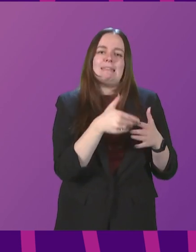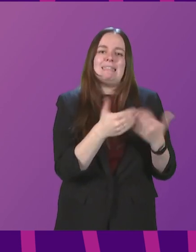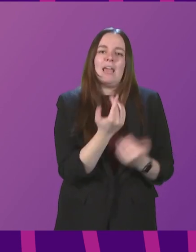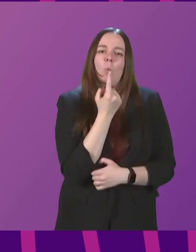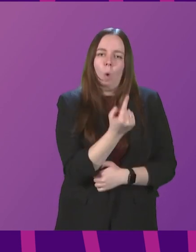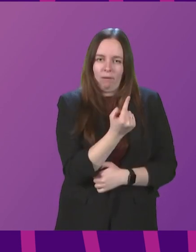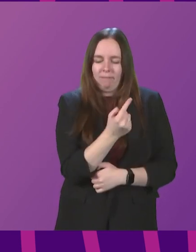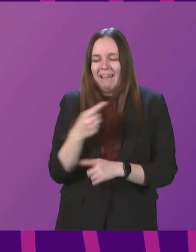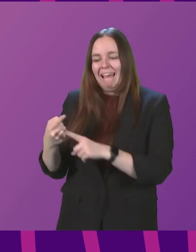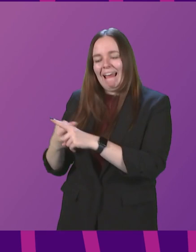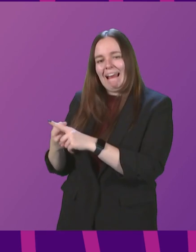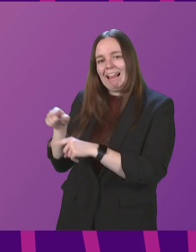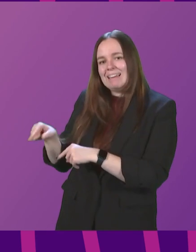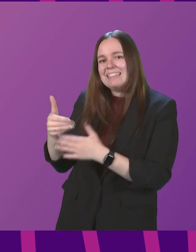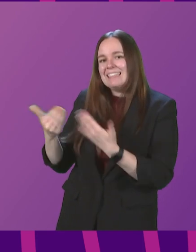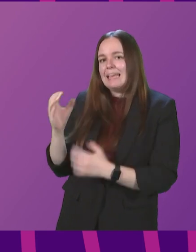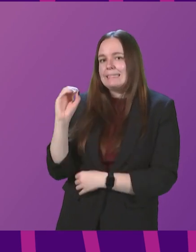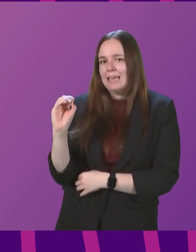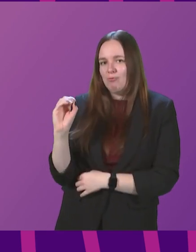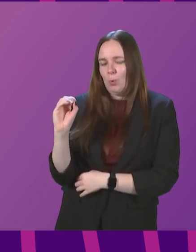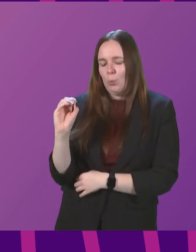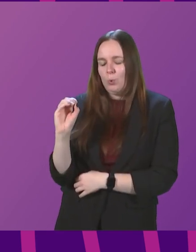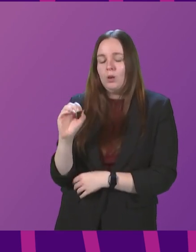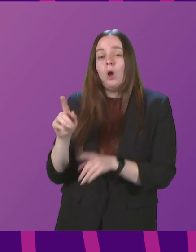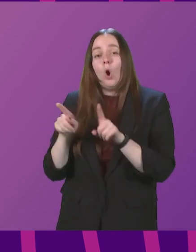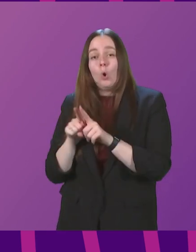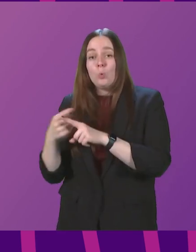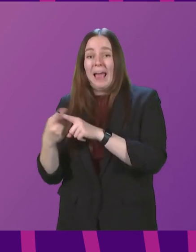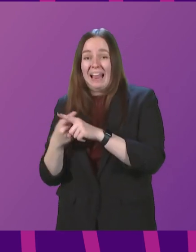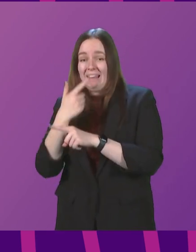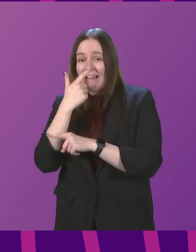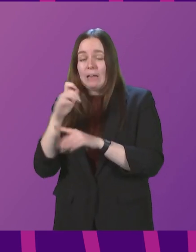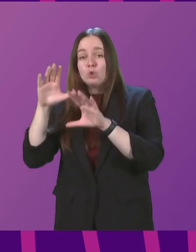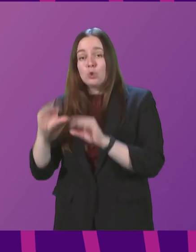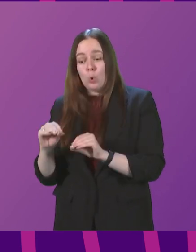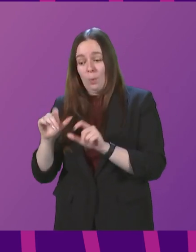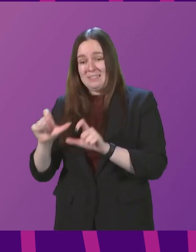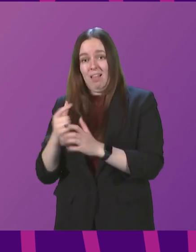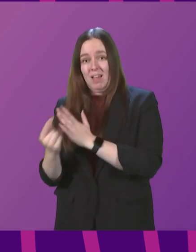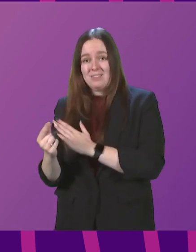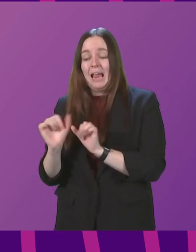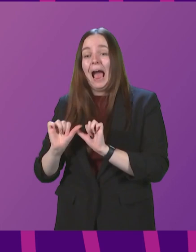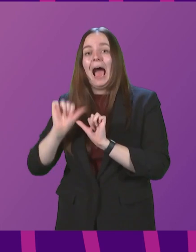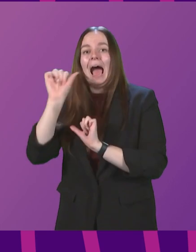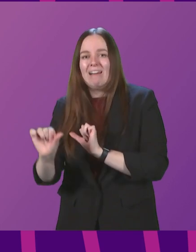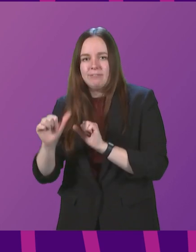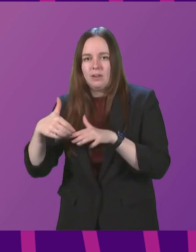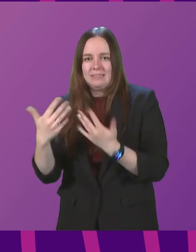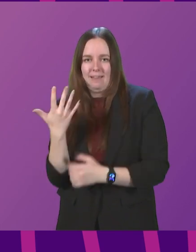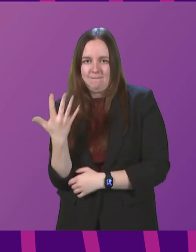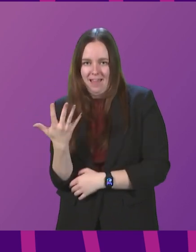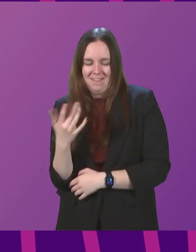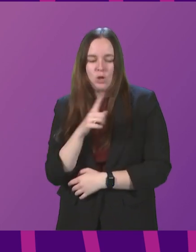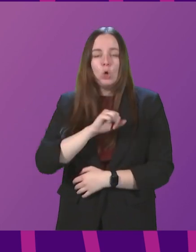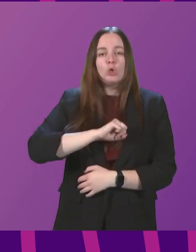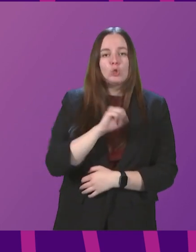In England, this is counted as day 0. In addition, in England, you can end self-isolation after day 5. In Scotland, you can